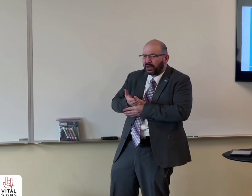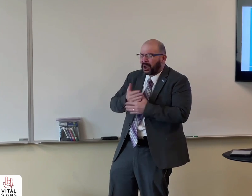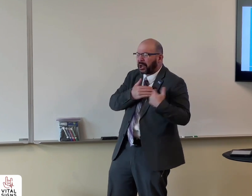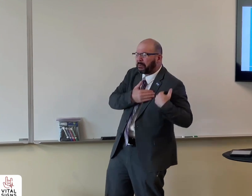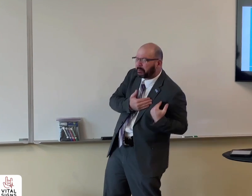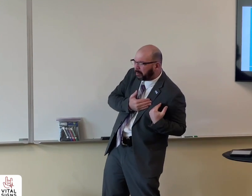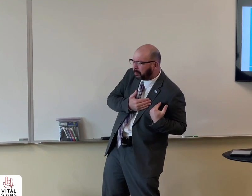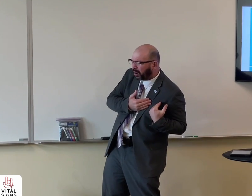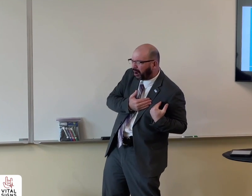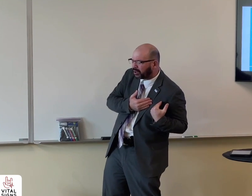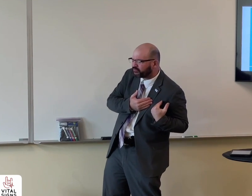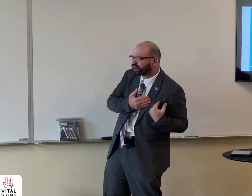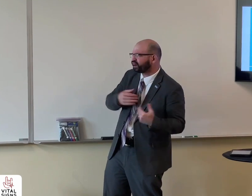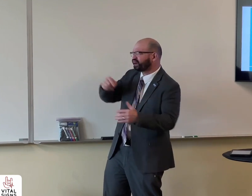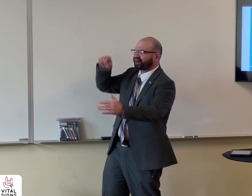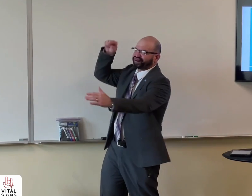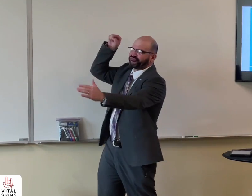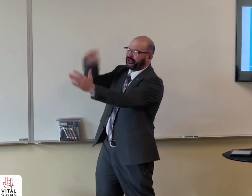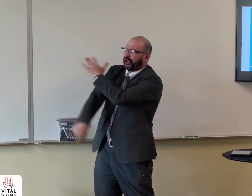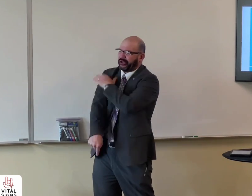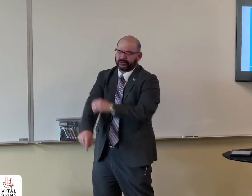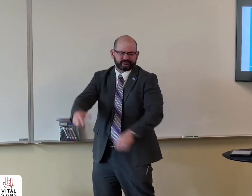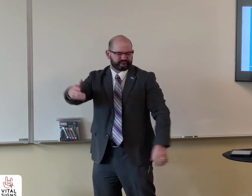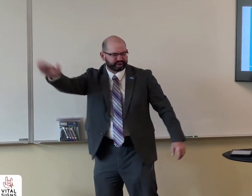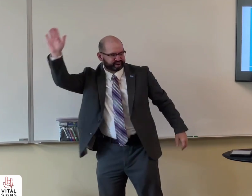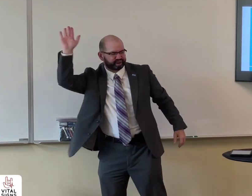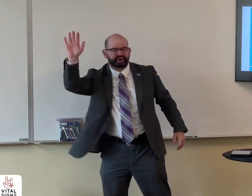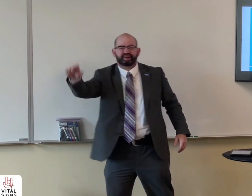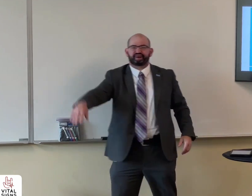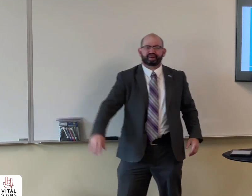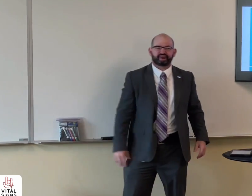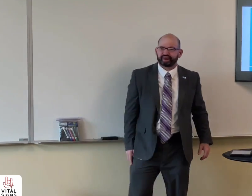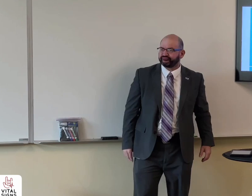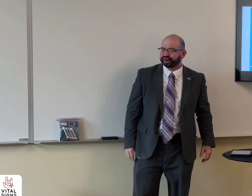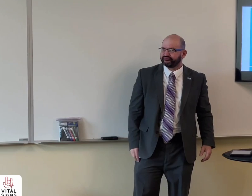just bothering me. If you're a burden to society, we'll just get rid of you. Yeah.